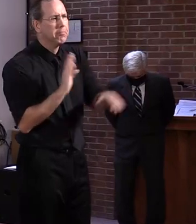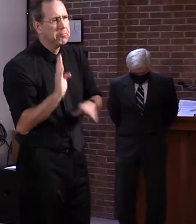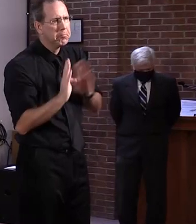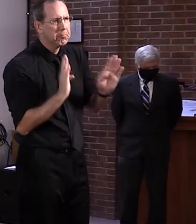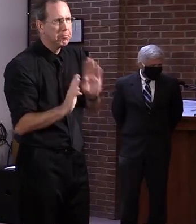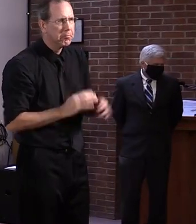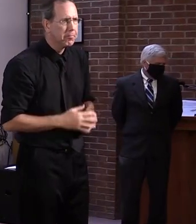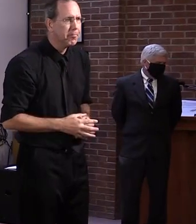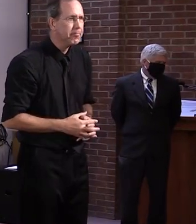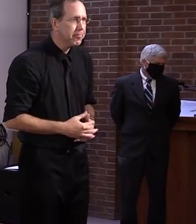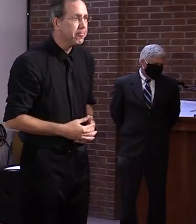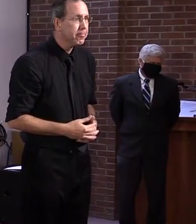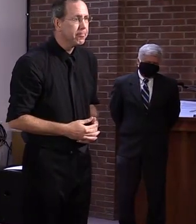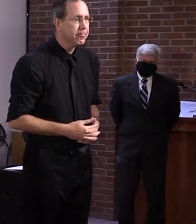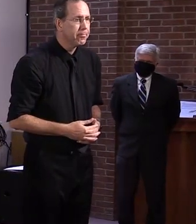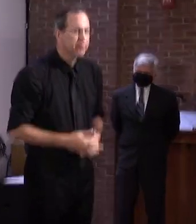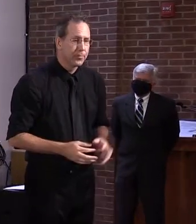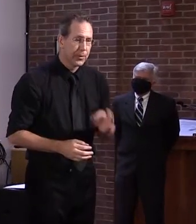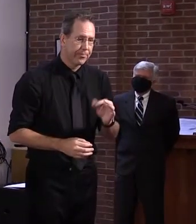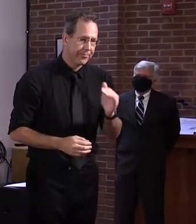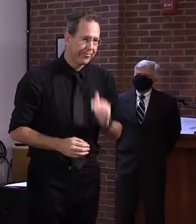Can you hear me? We can.